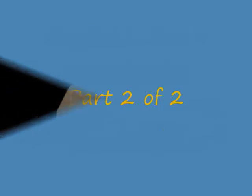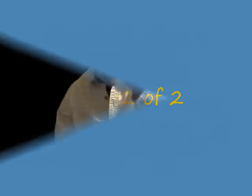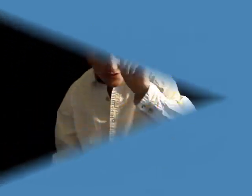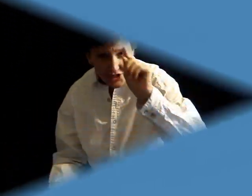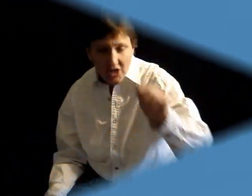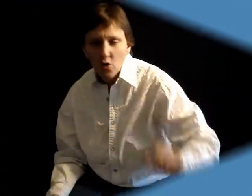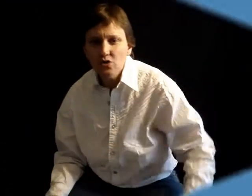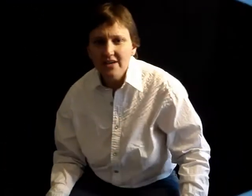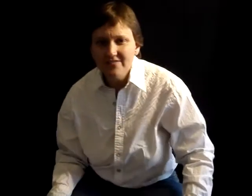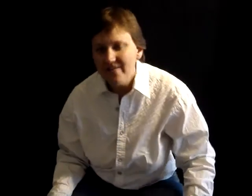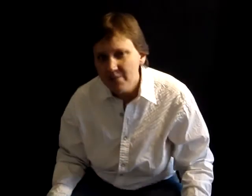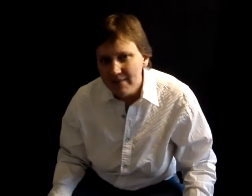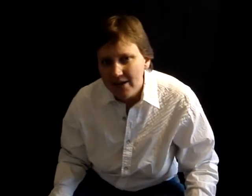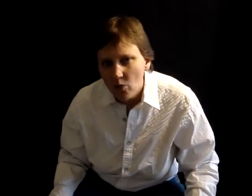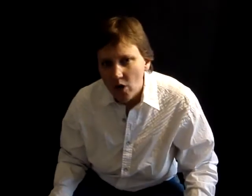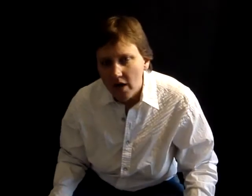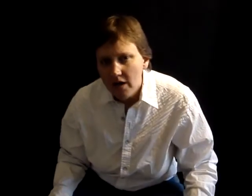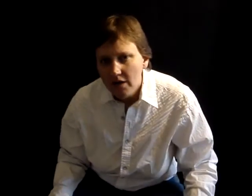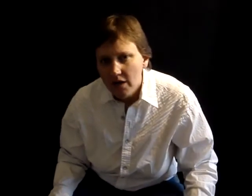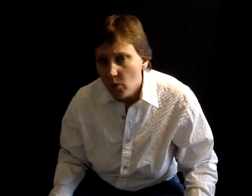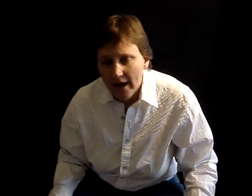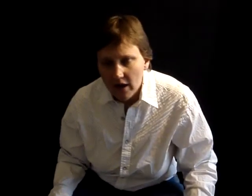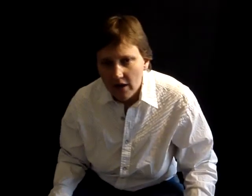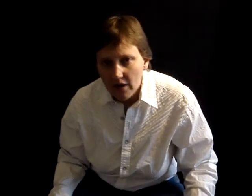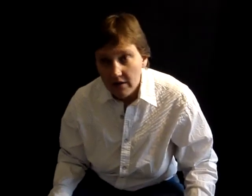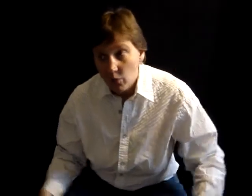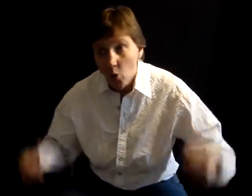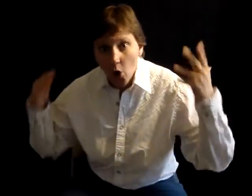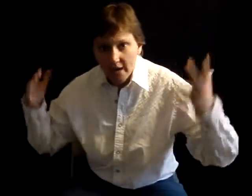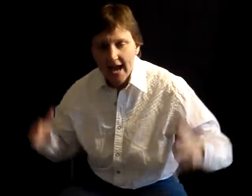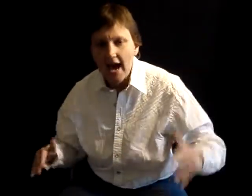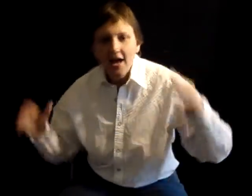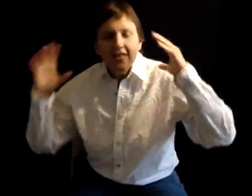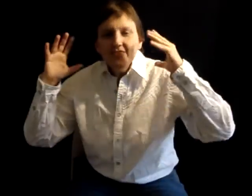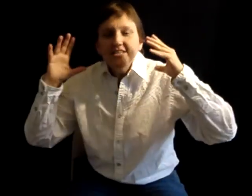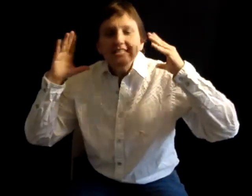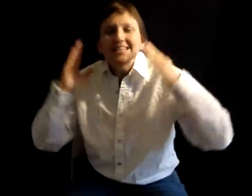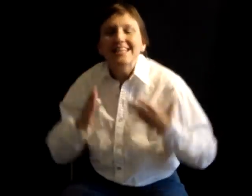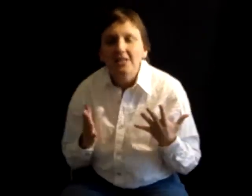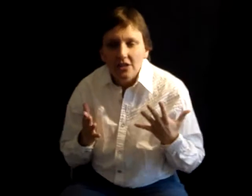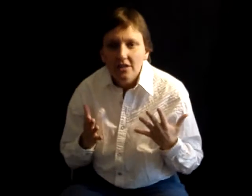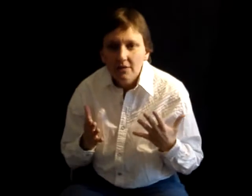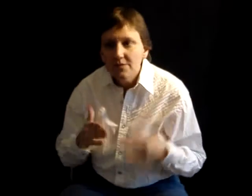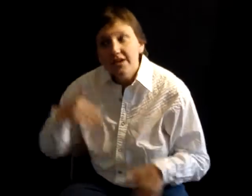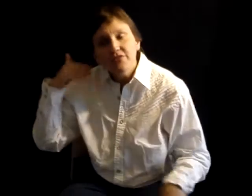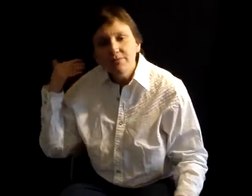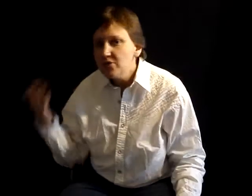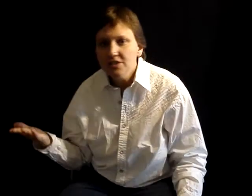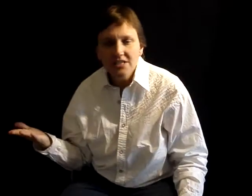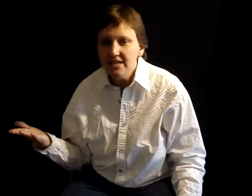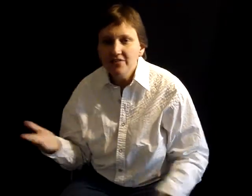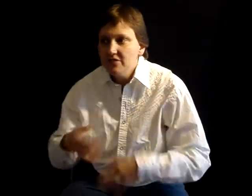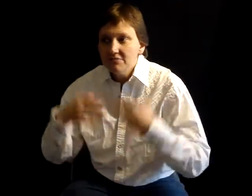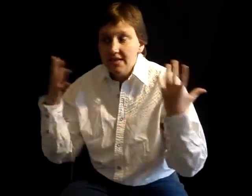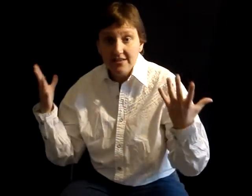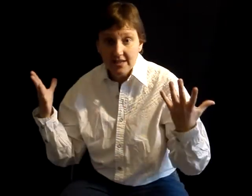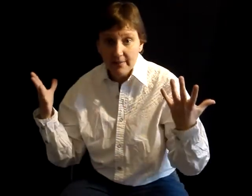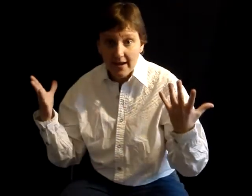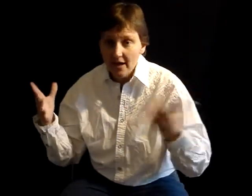The shareholders have never been made a war, aware, a war, yeah. This is illegal. Jeffrey Bukes has never done anything about it.